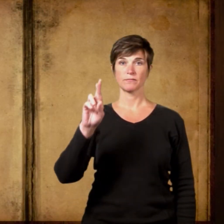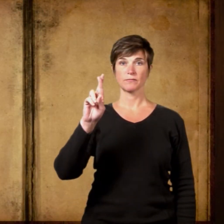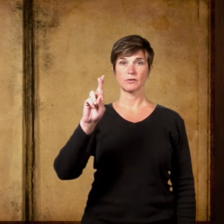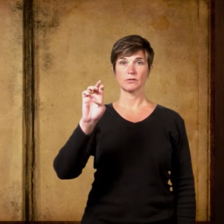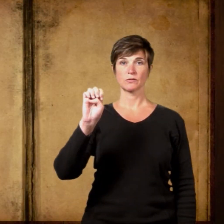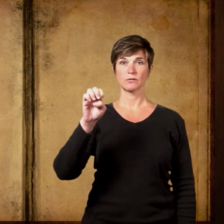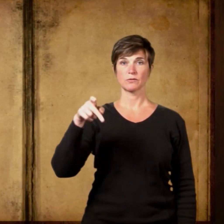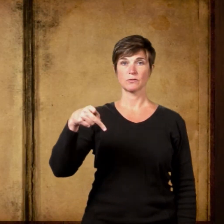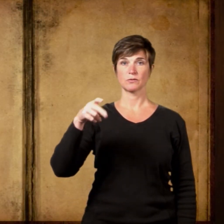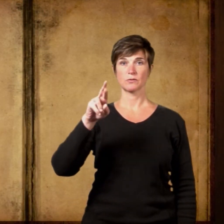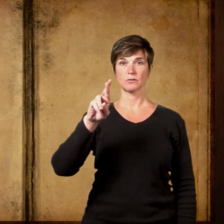Reprimands